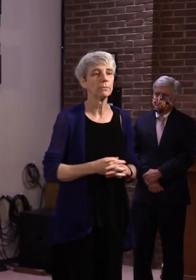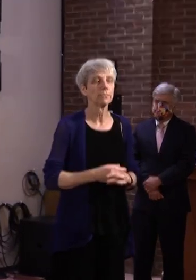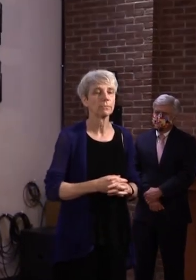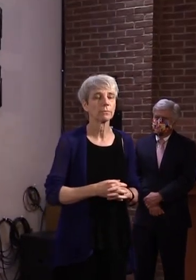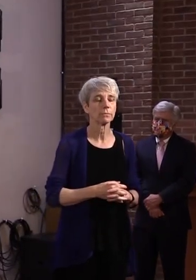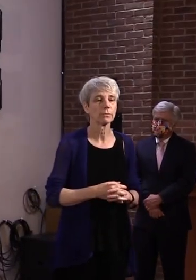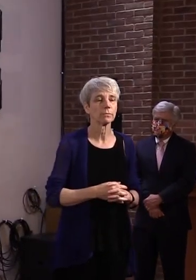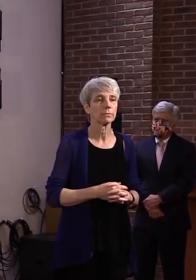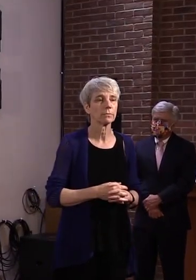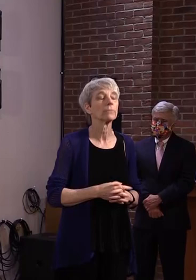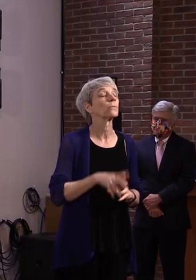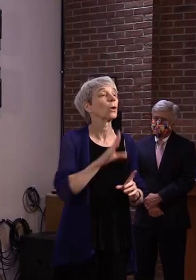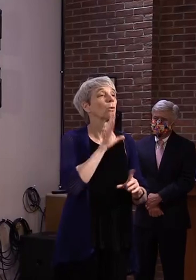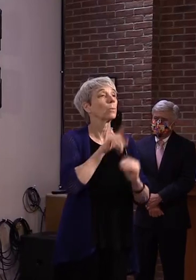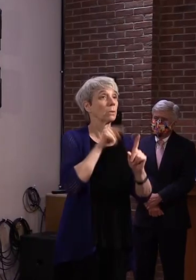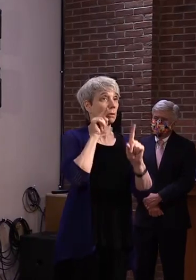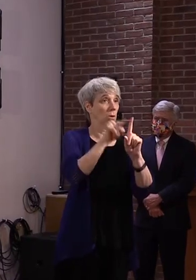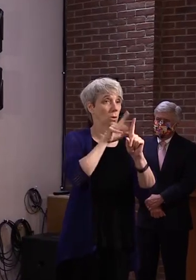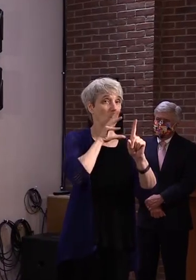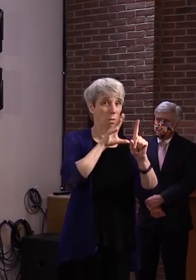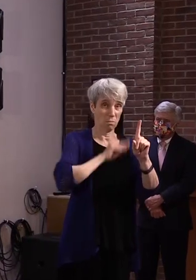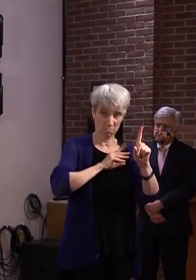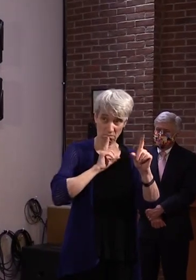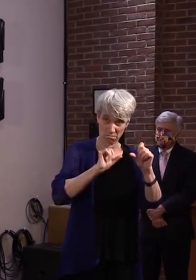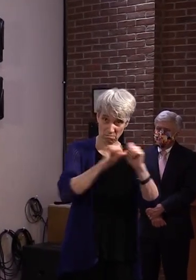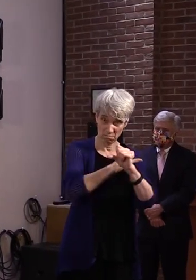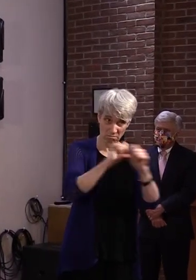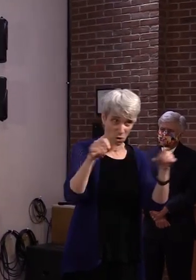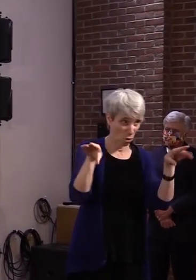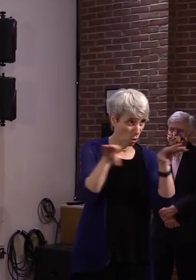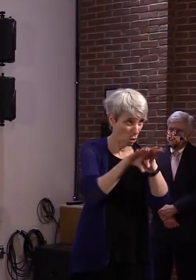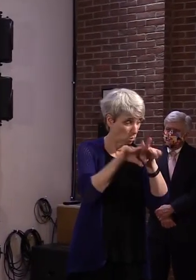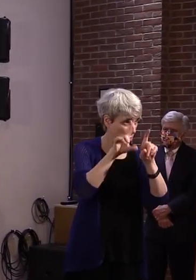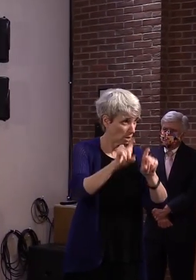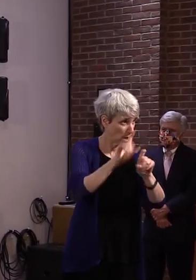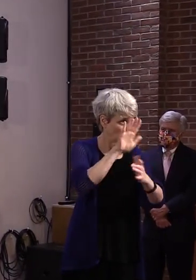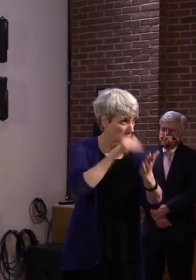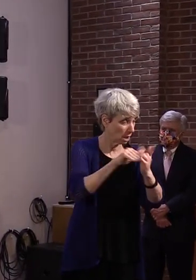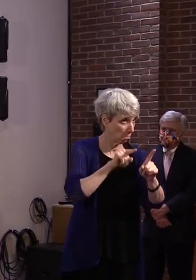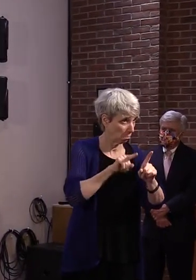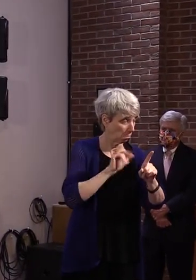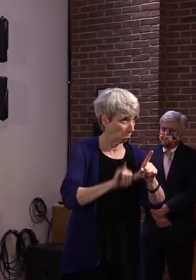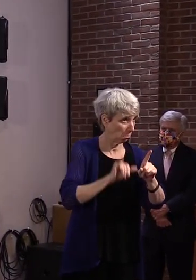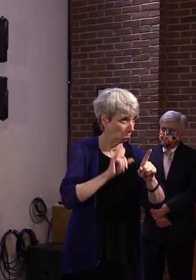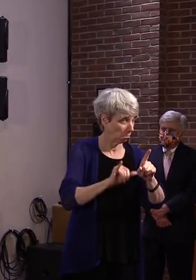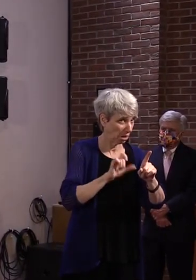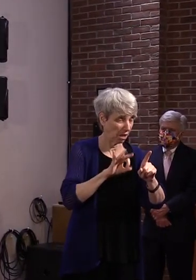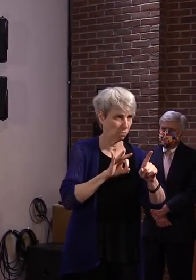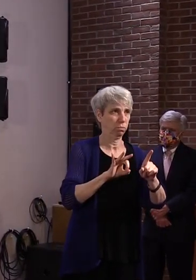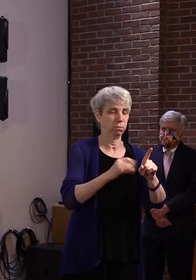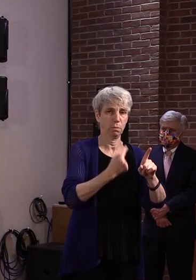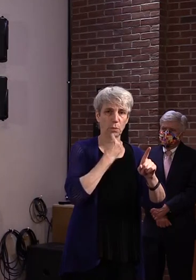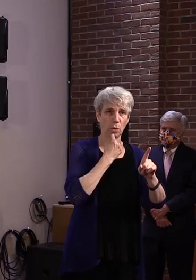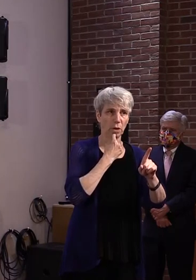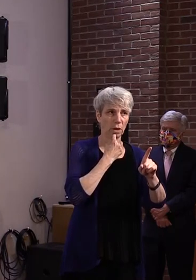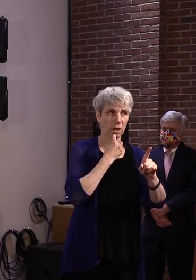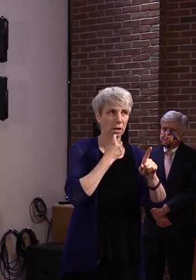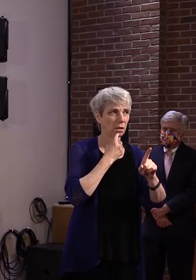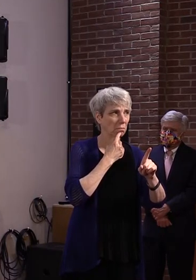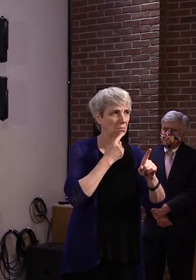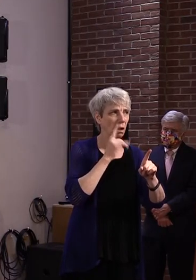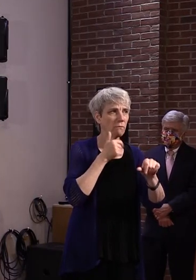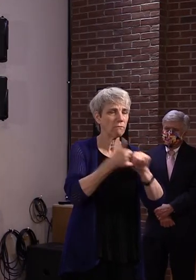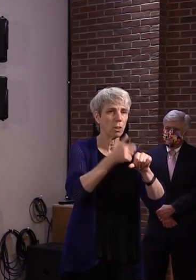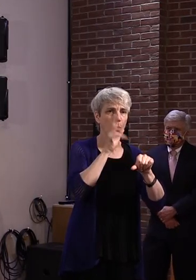Regarding Walmart, I'd be disappointed if that were true, so I'll have to follow up on that, because I know we've been talking with Walmart